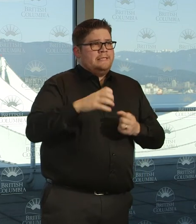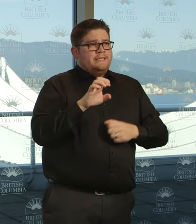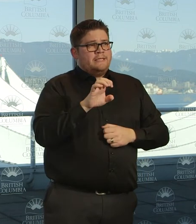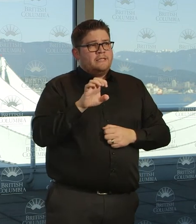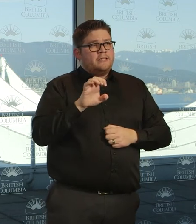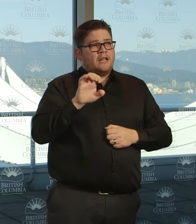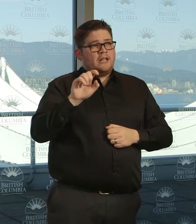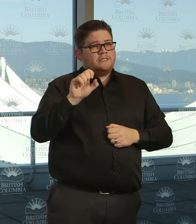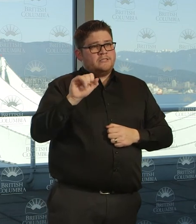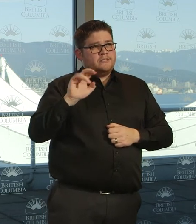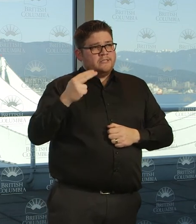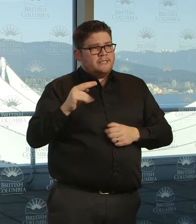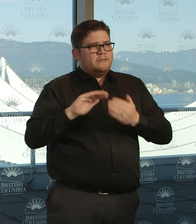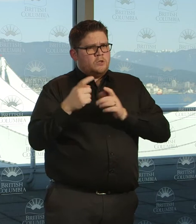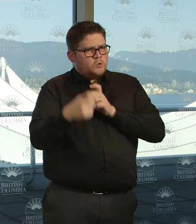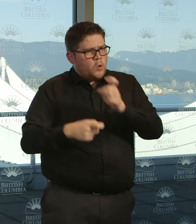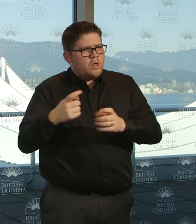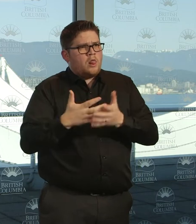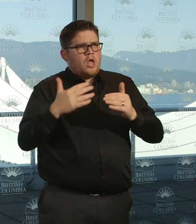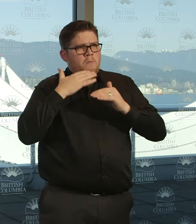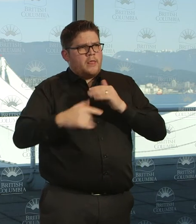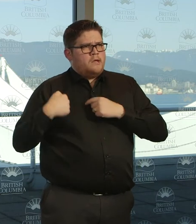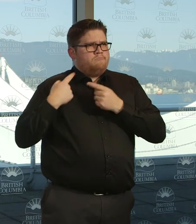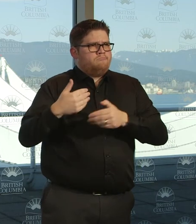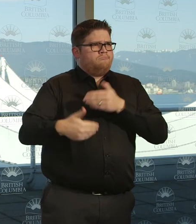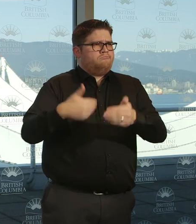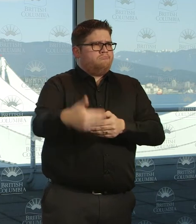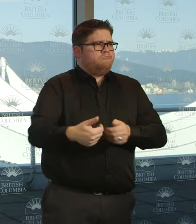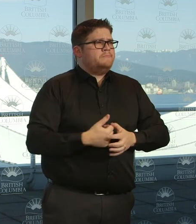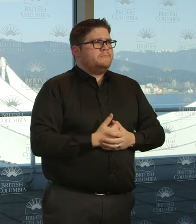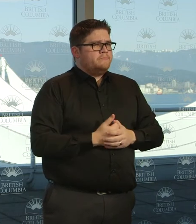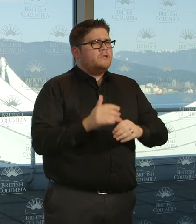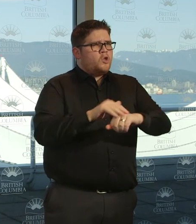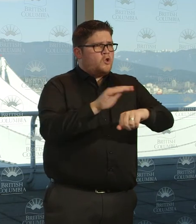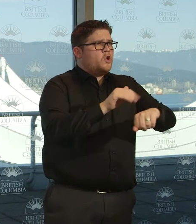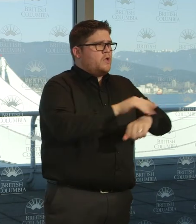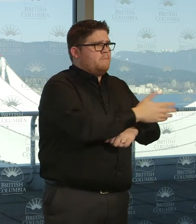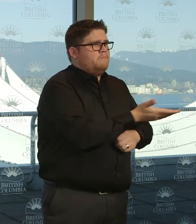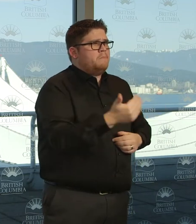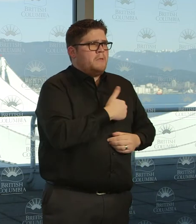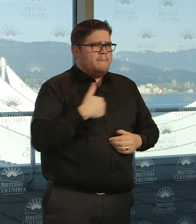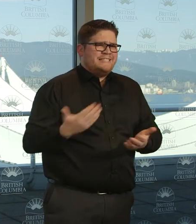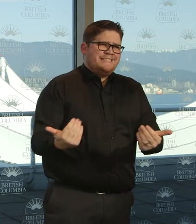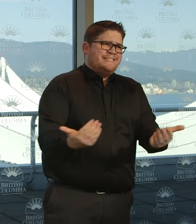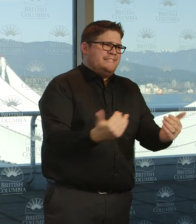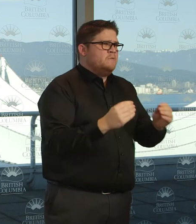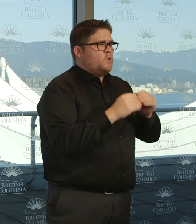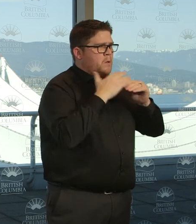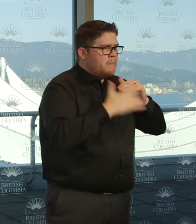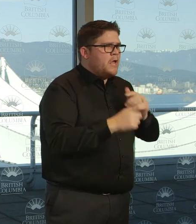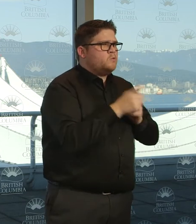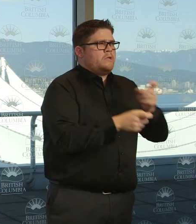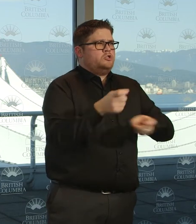blood all the time that has, that is making a call out to the community for more blood donations there. We thank them and we